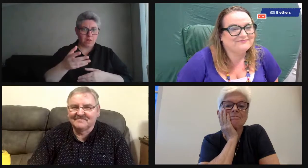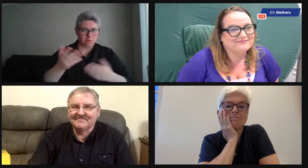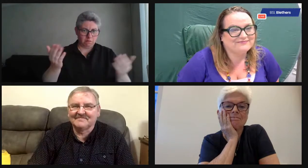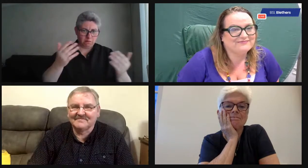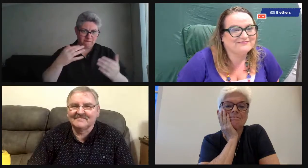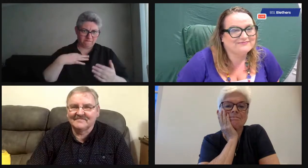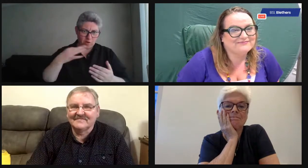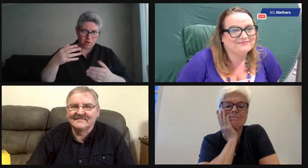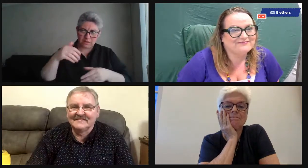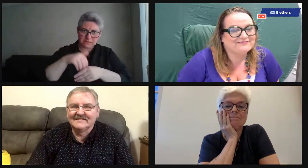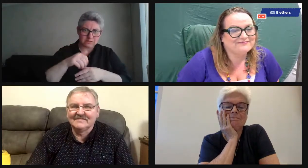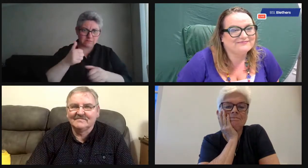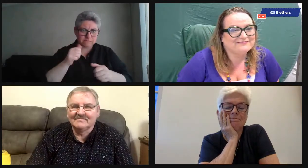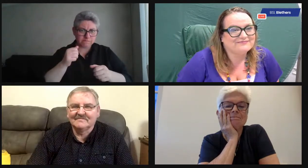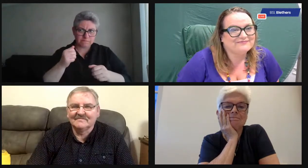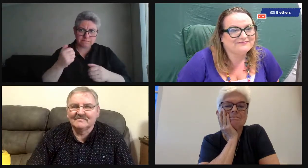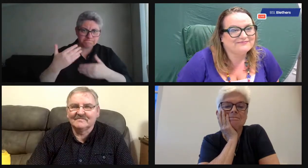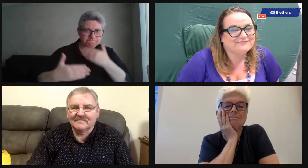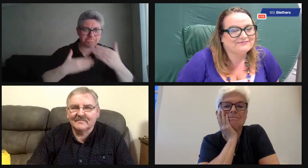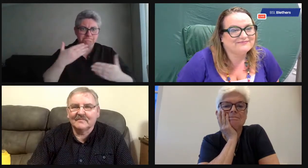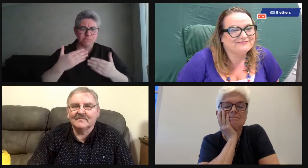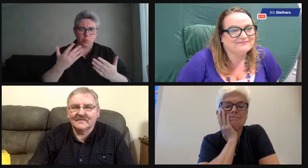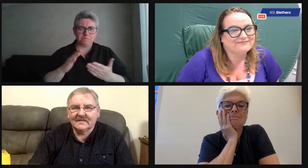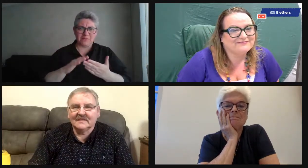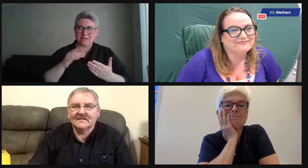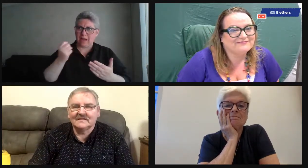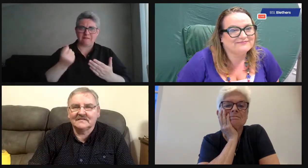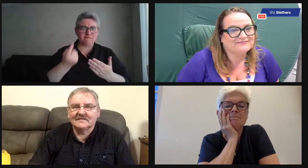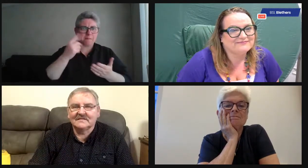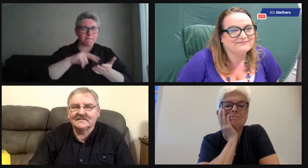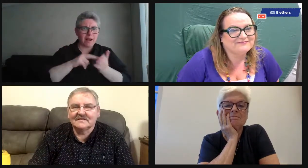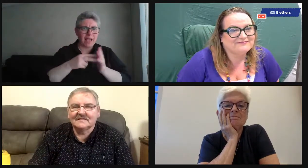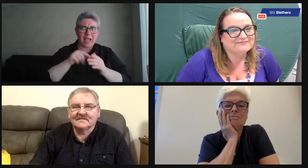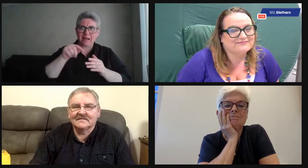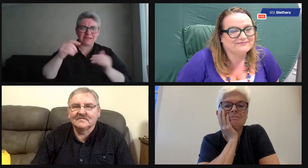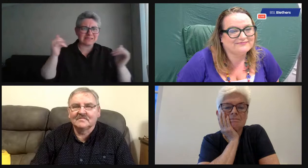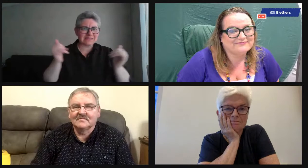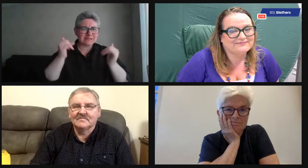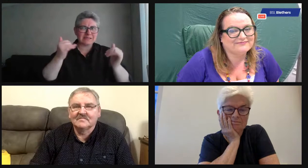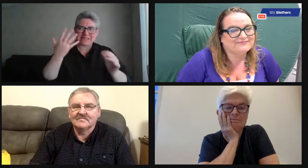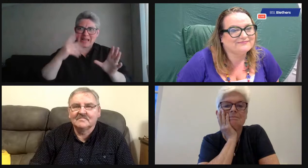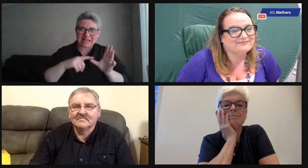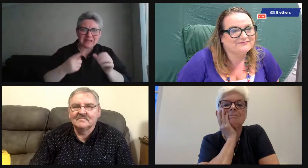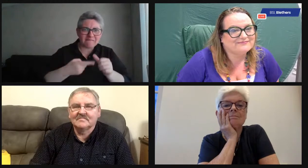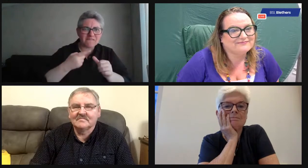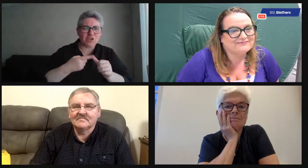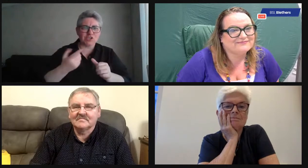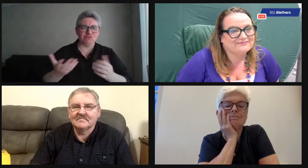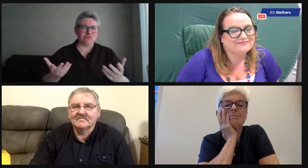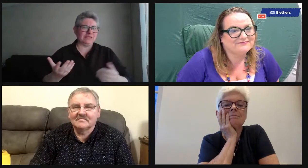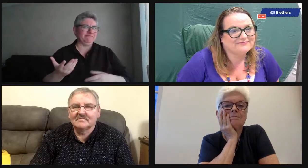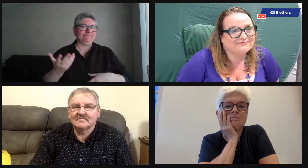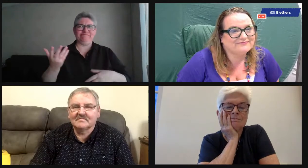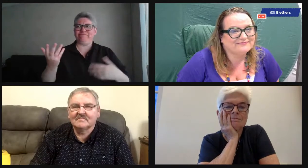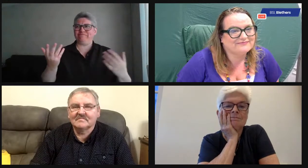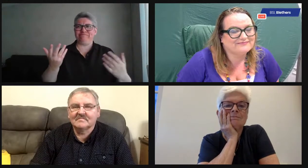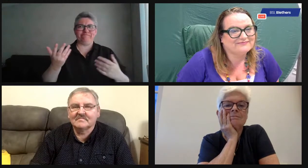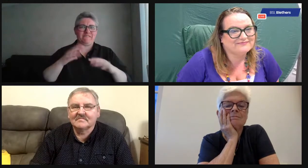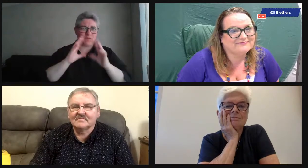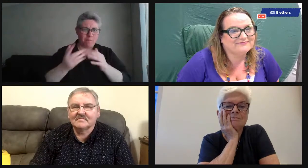the international opportunities like bowling. You know, that used to be quite an enormous international scene, didn't it? And planning the socials and the,